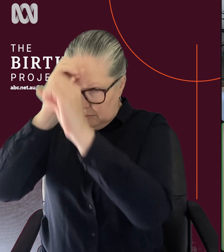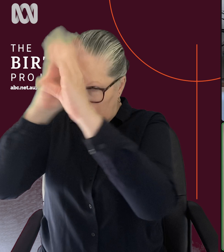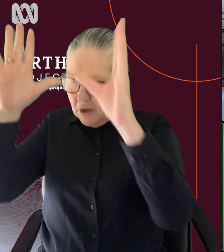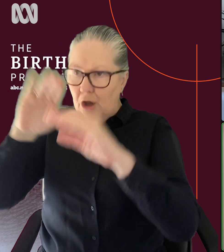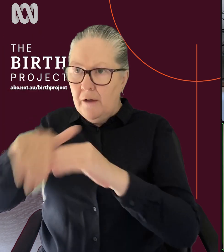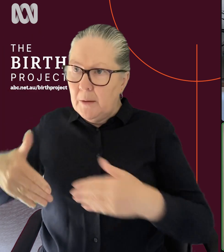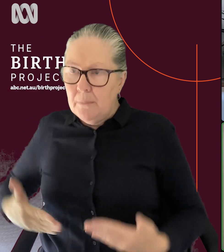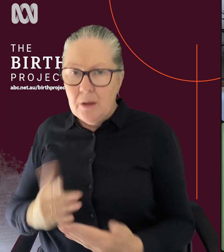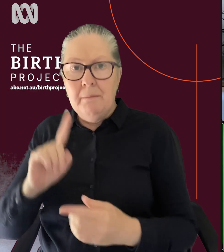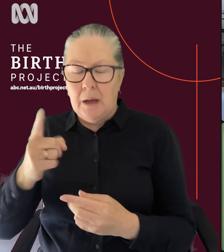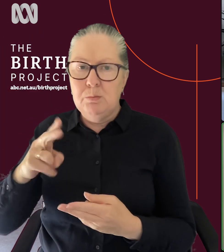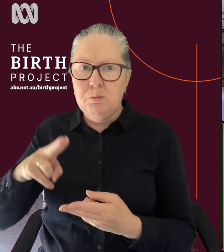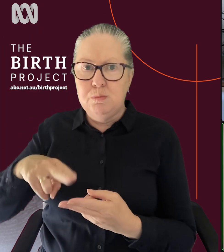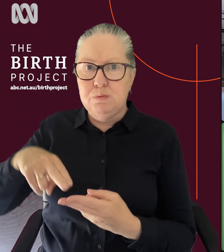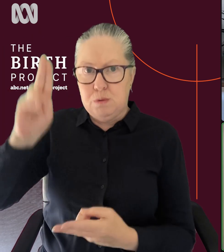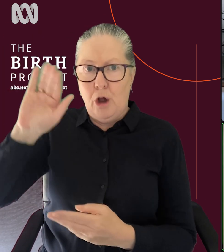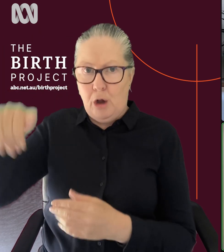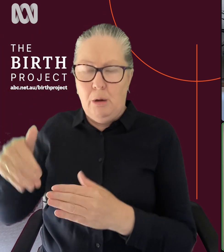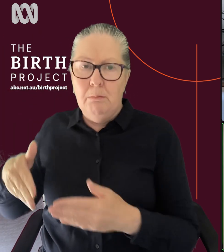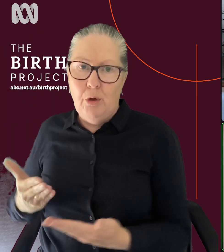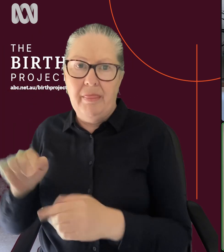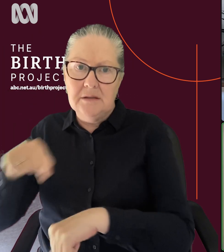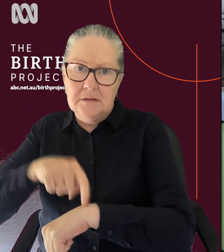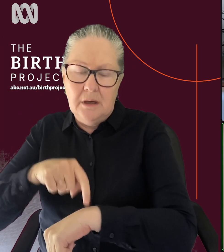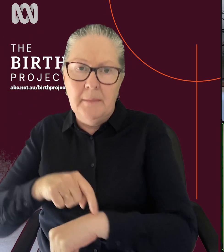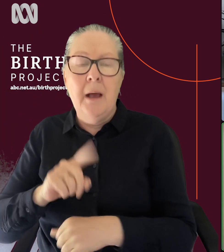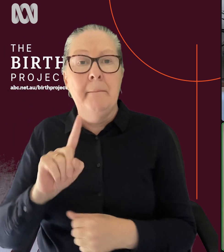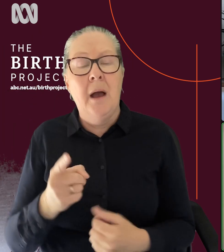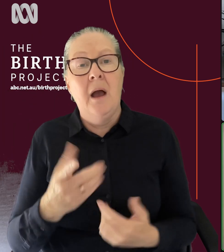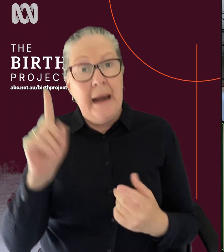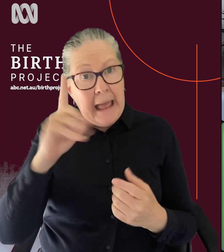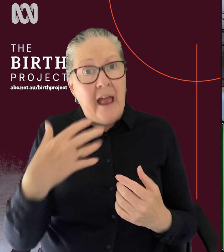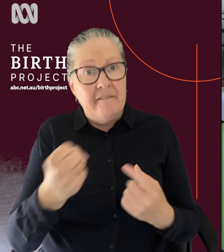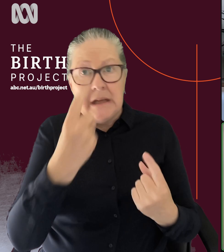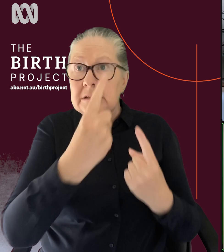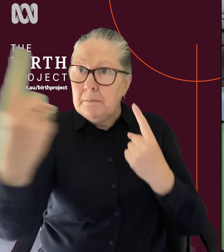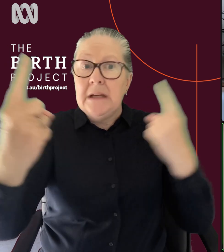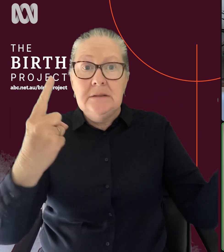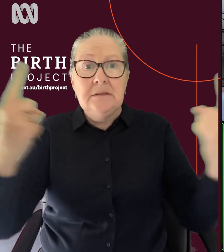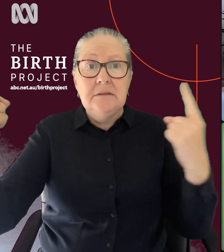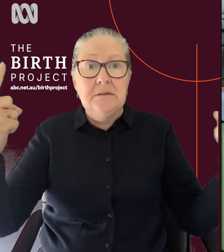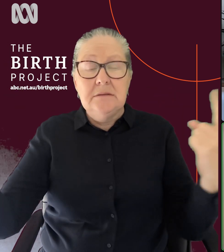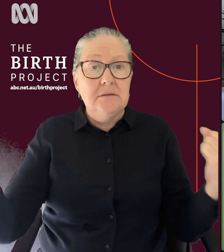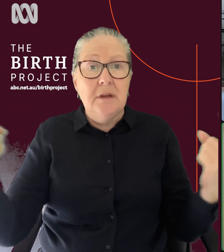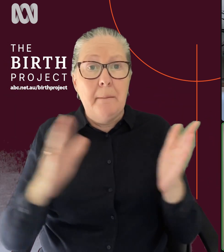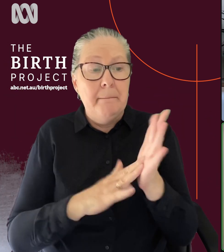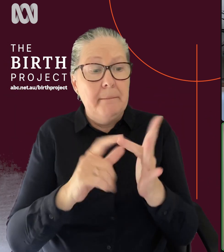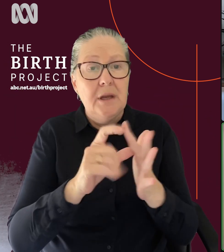a surge there. But to have a home birth and there are more independent midwives now offering that service, if you do that